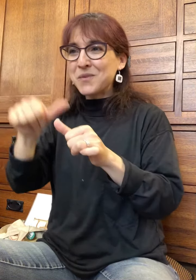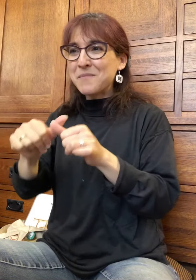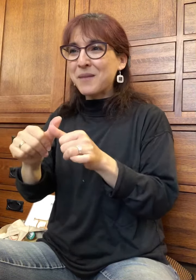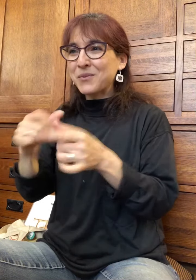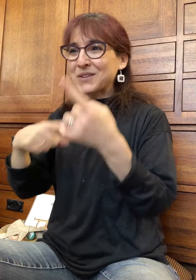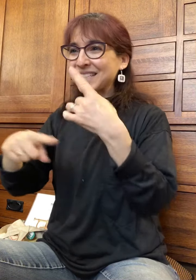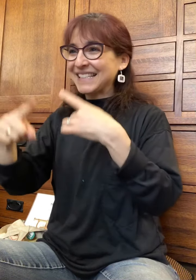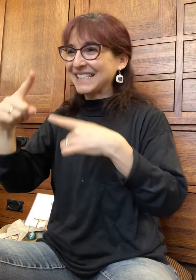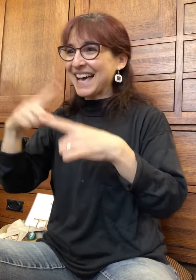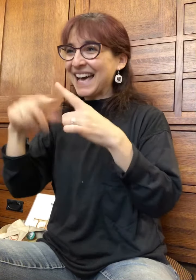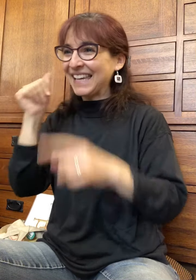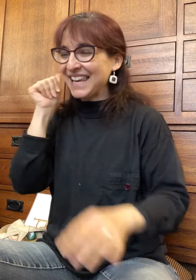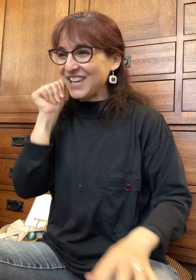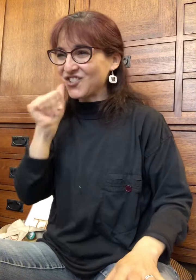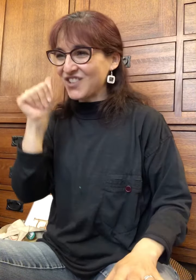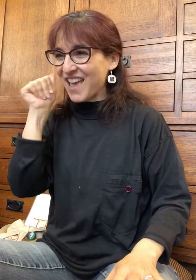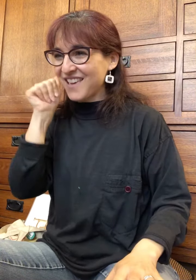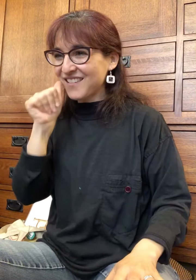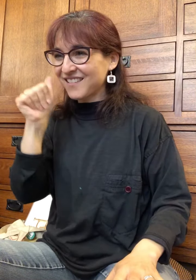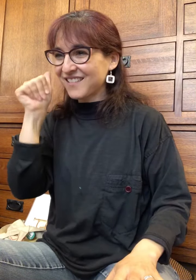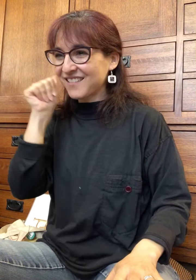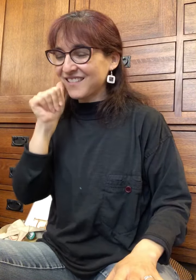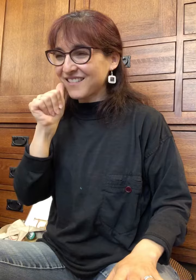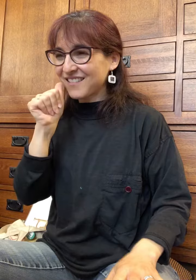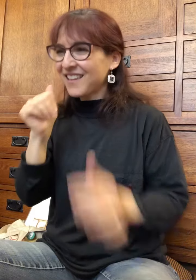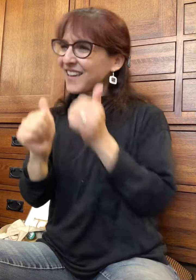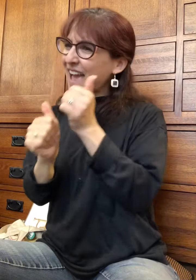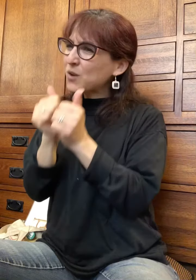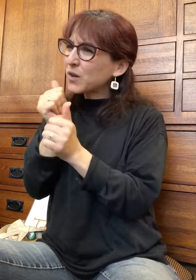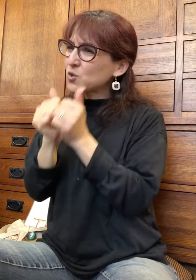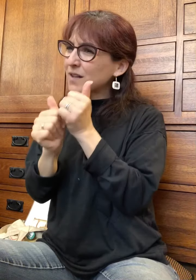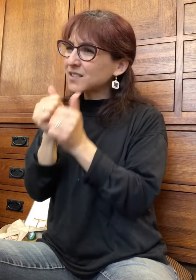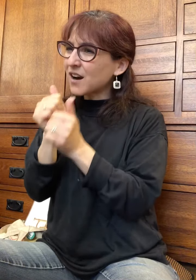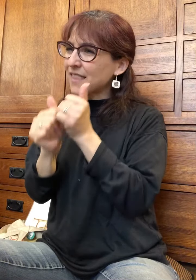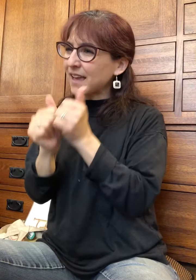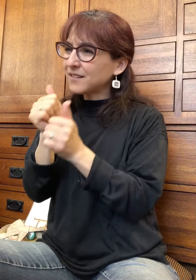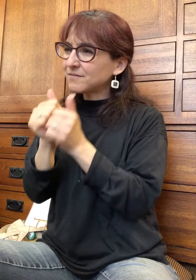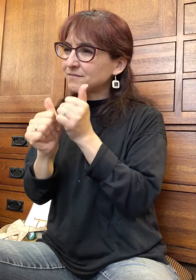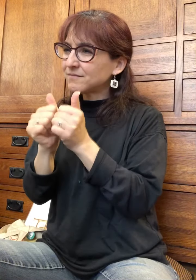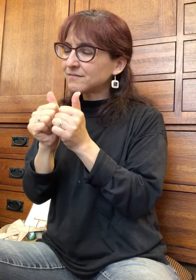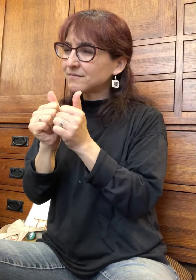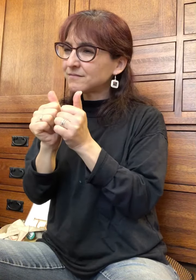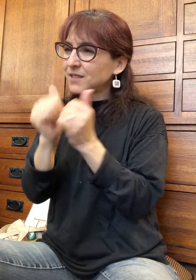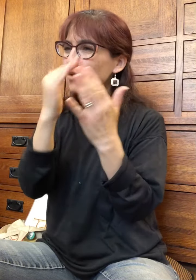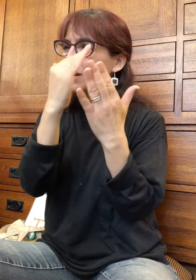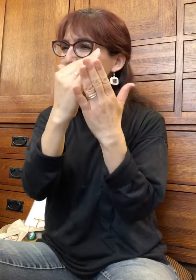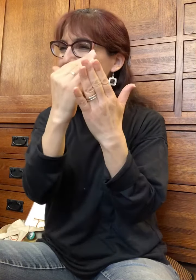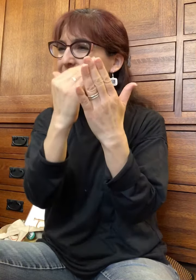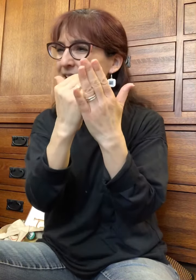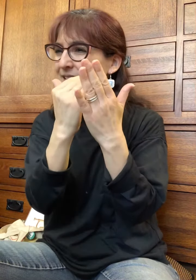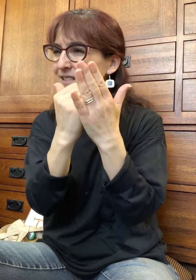remember to sign each day? And which ones are they? You can make a list.